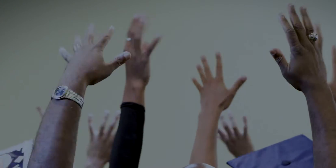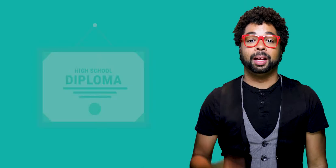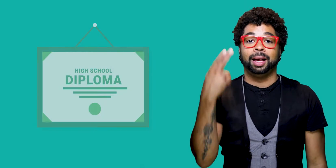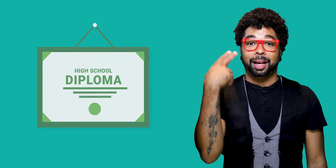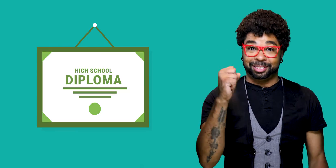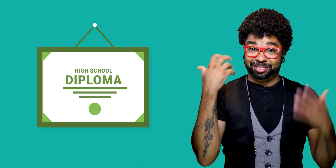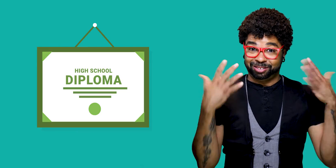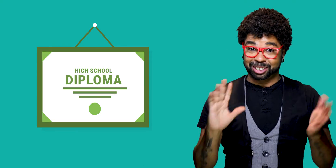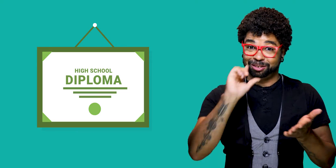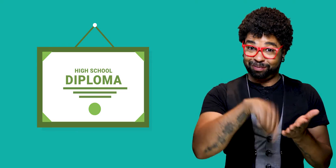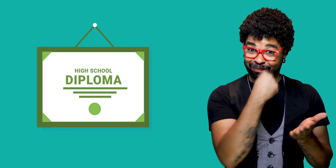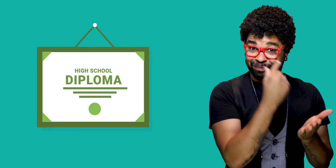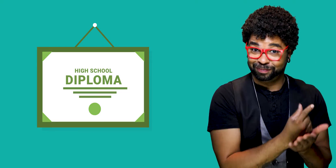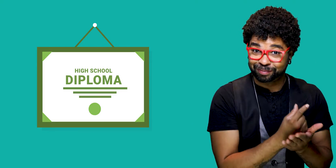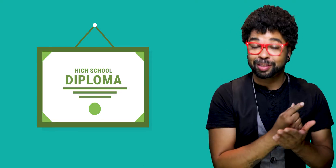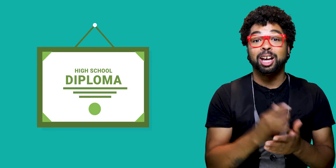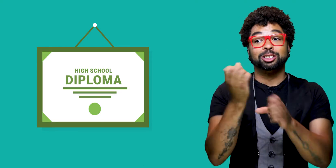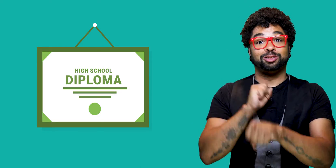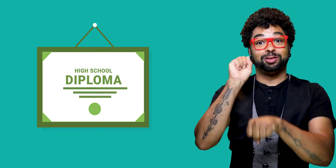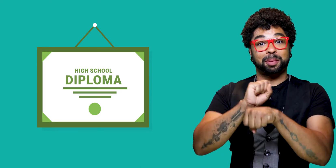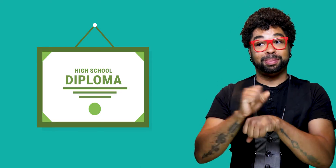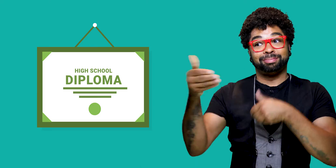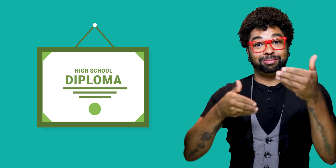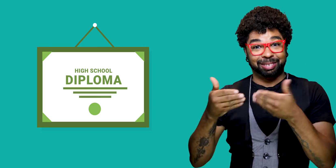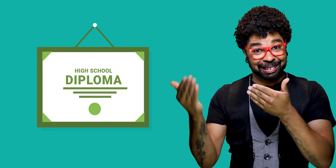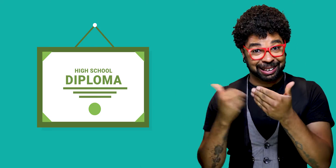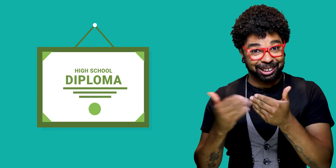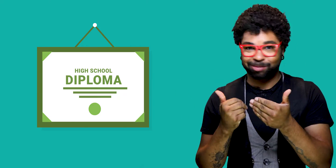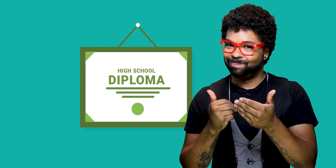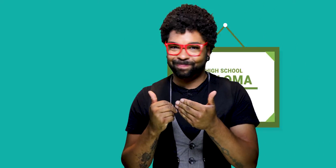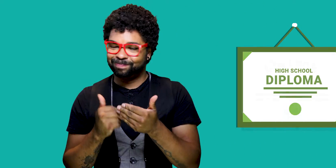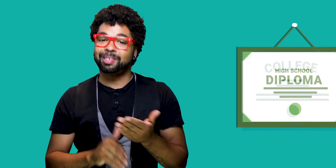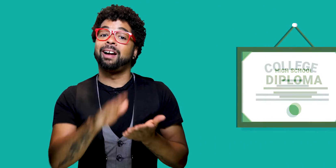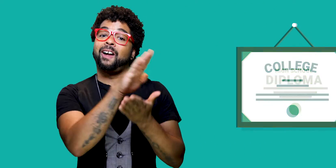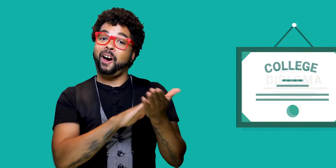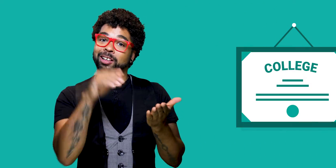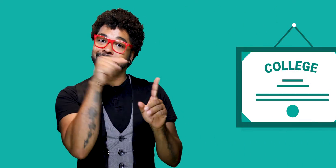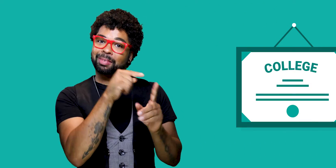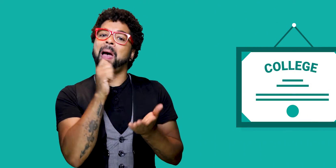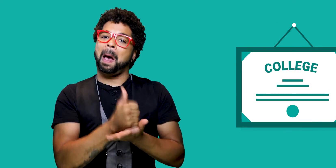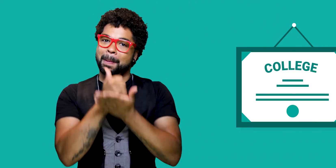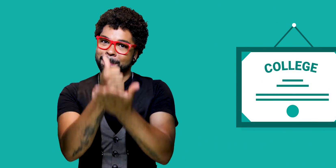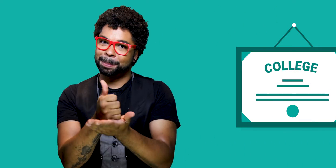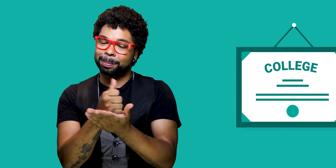People who obtain only a high school diploma do not easily receive opportunities for employment. Going on to college helps.